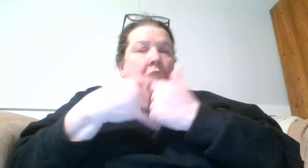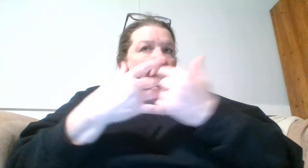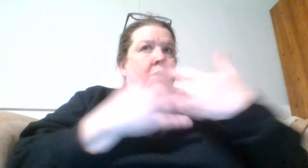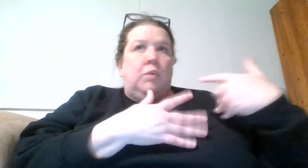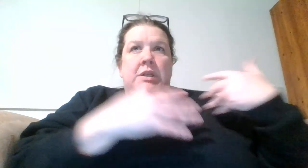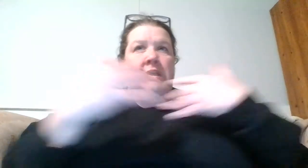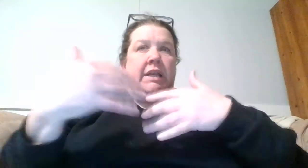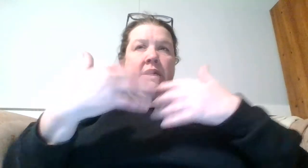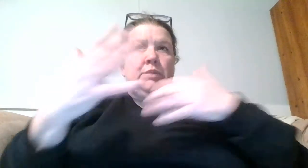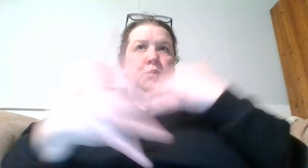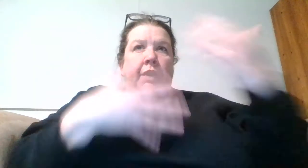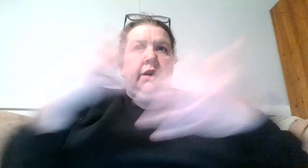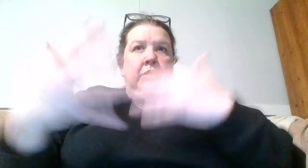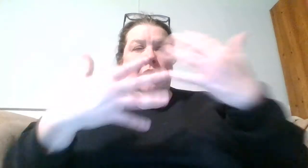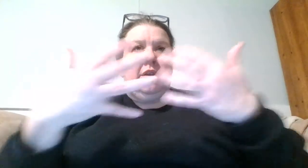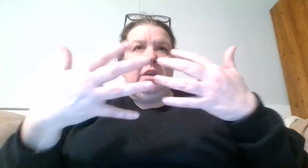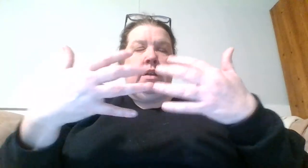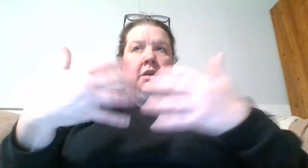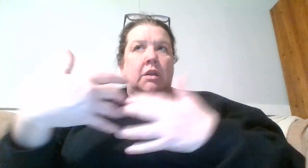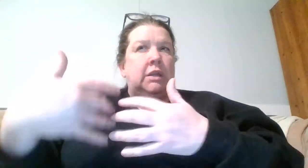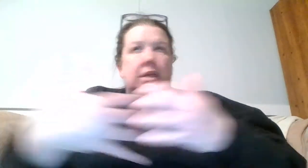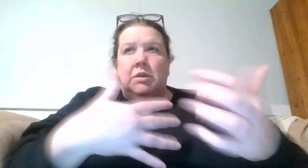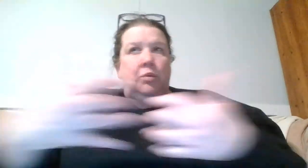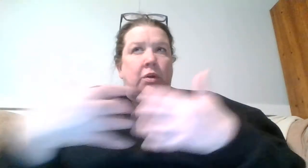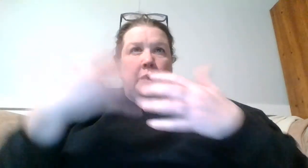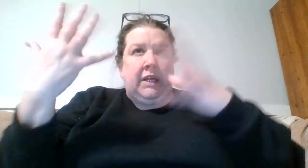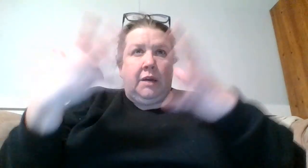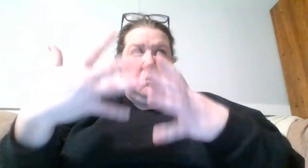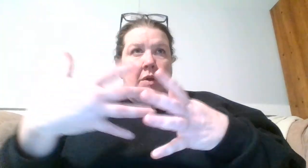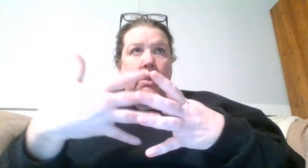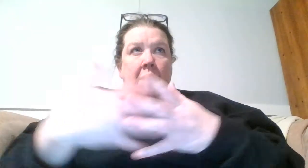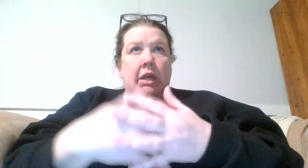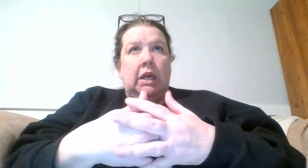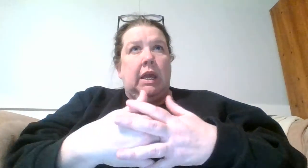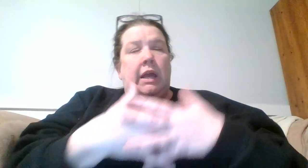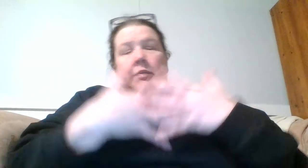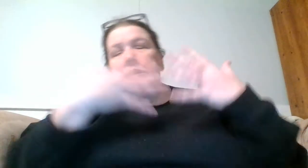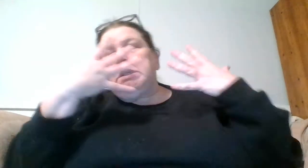aren't ones that his brain it doesn't work with him and I'm just